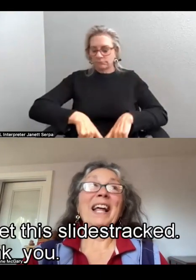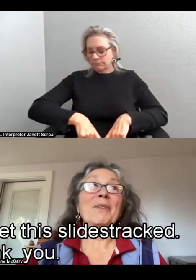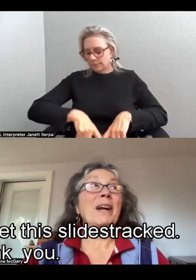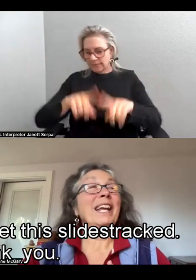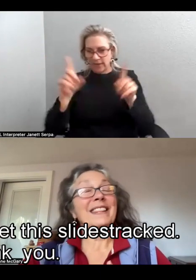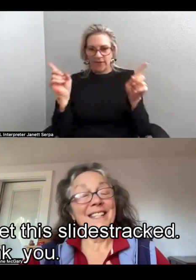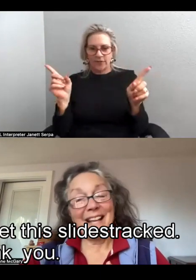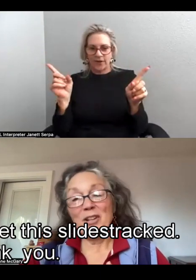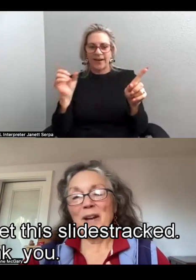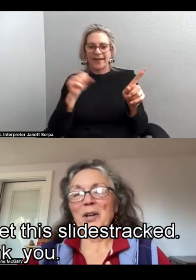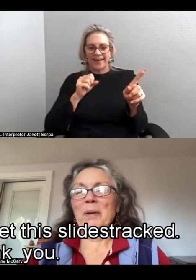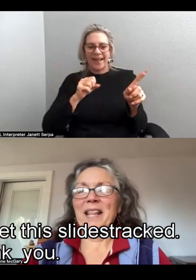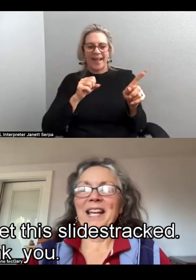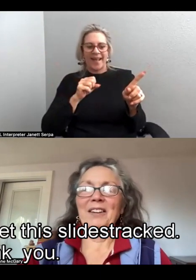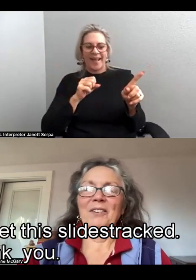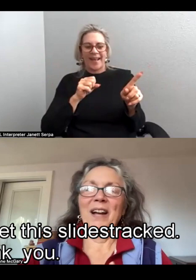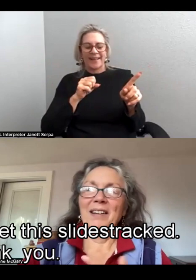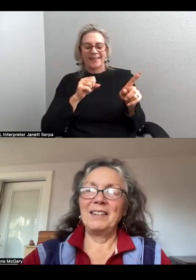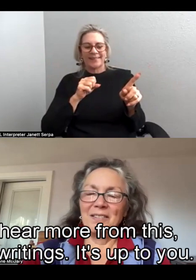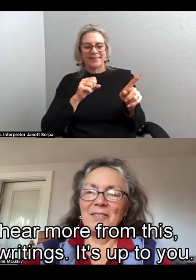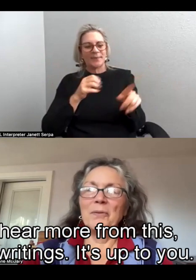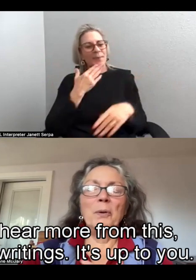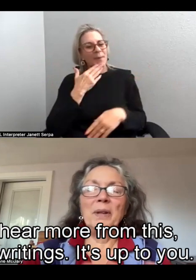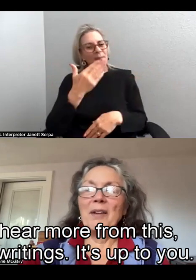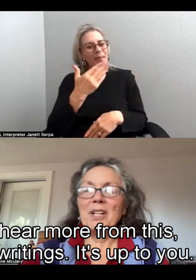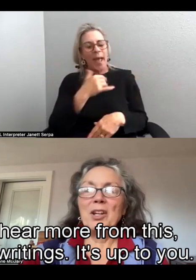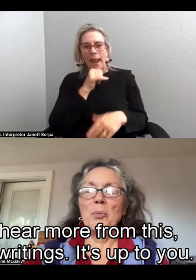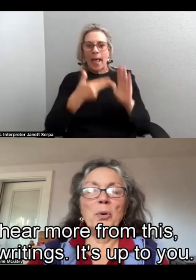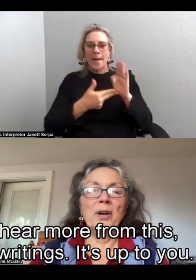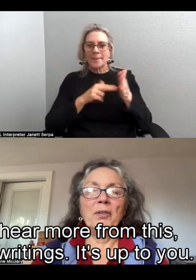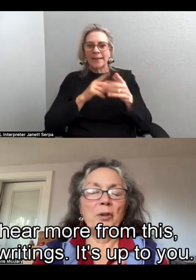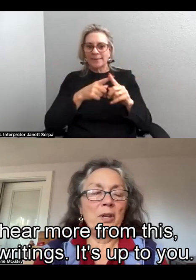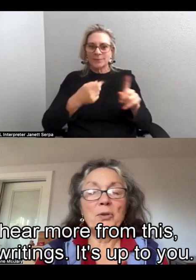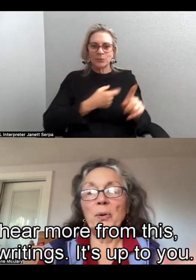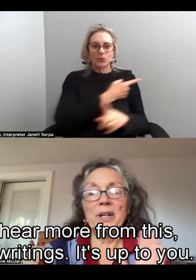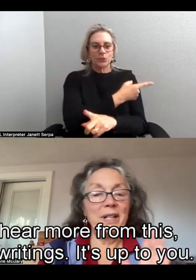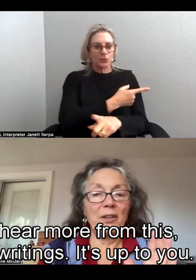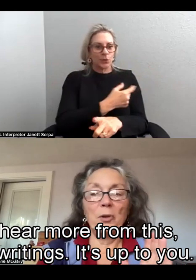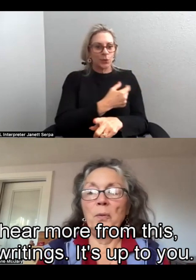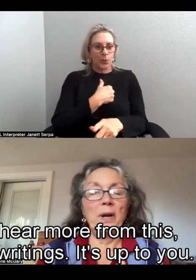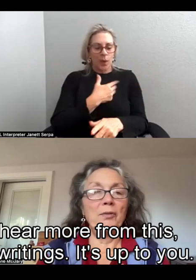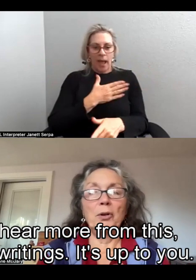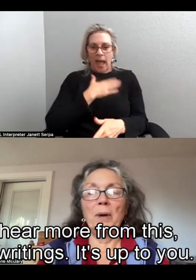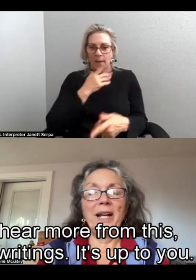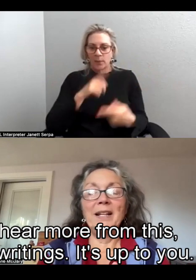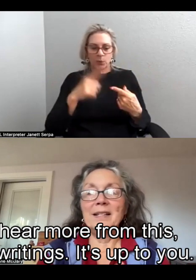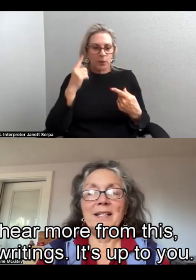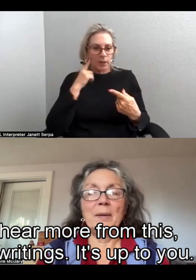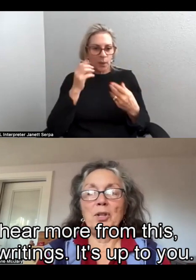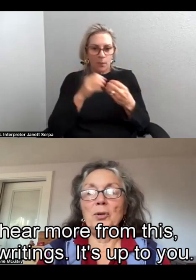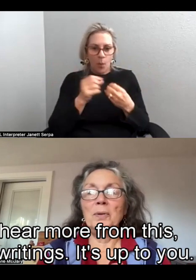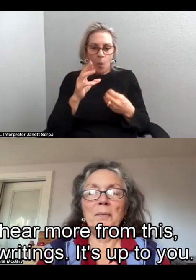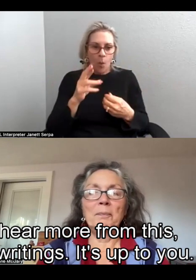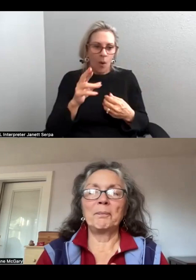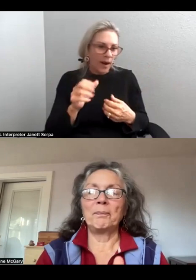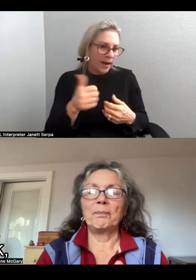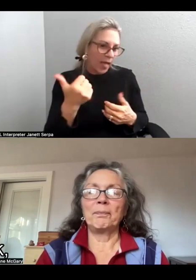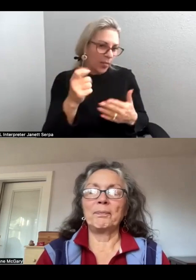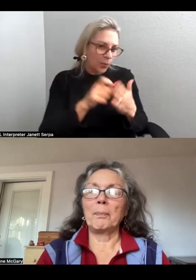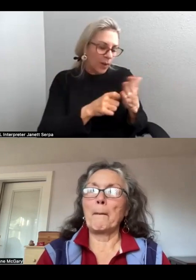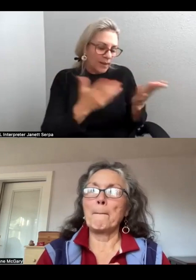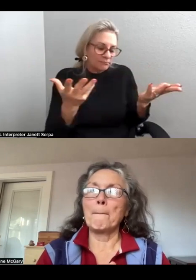Well, I don't want to get this sidetracked, but thank you. And we would love to hear more from this or another one of your writings. It's up to you.